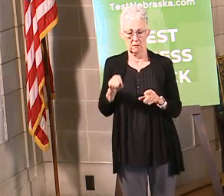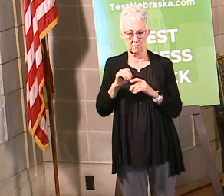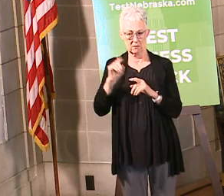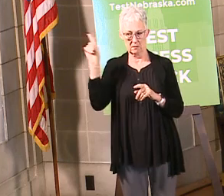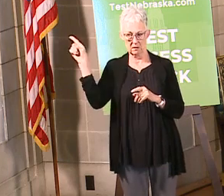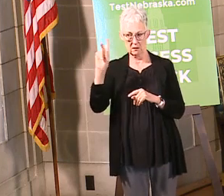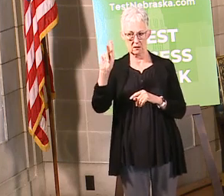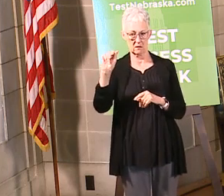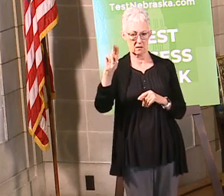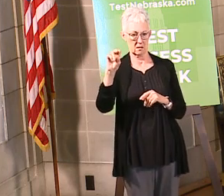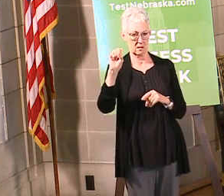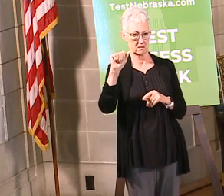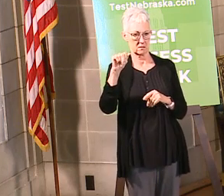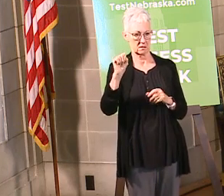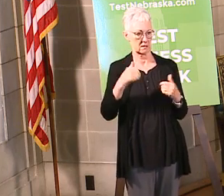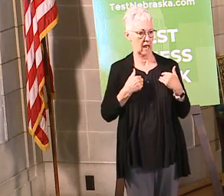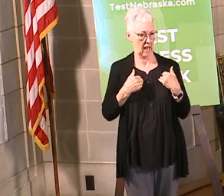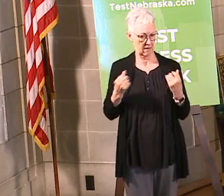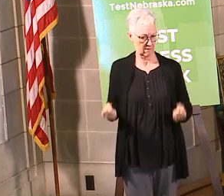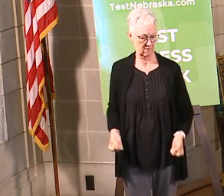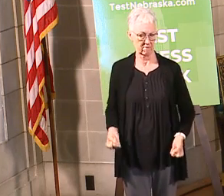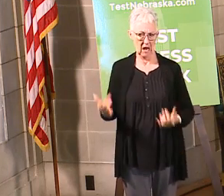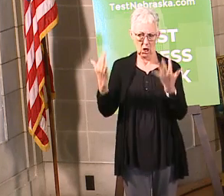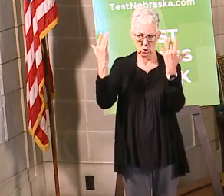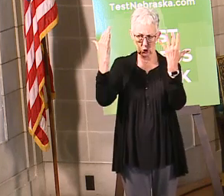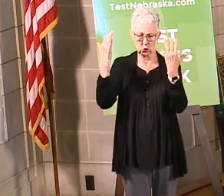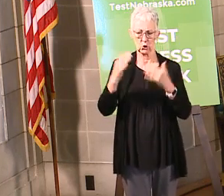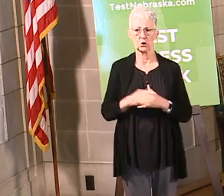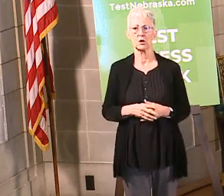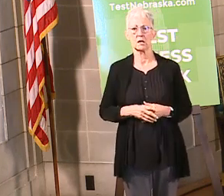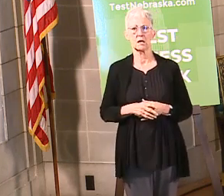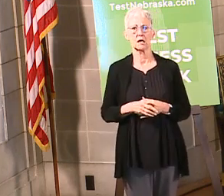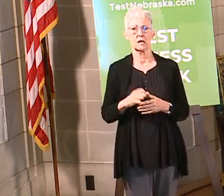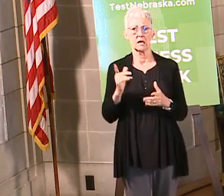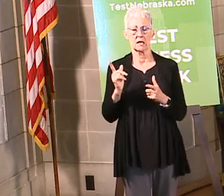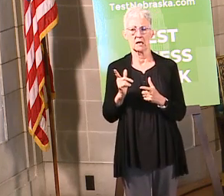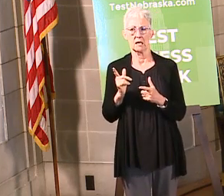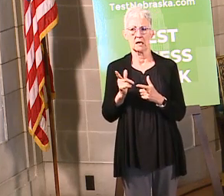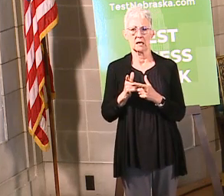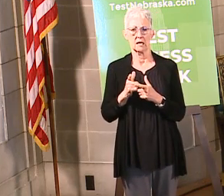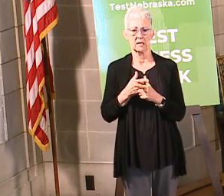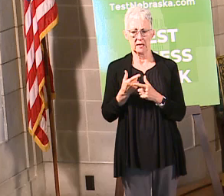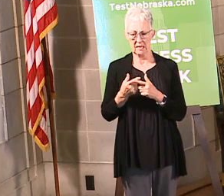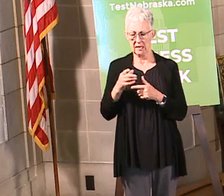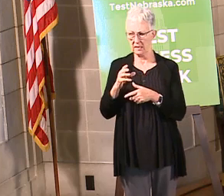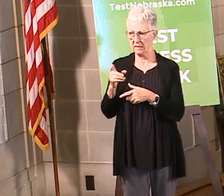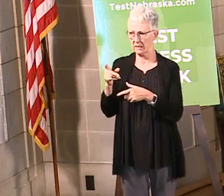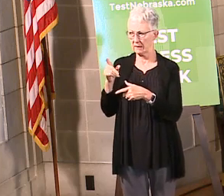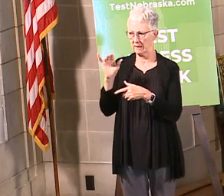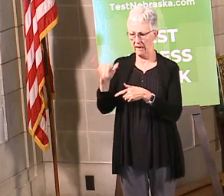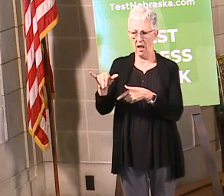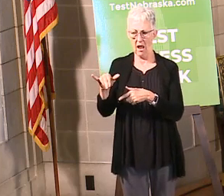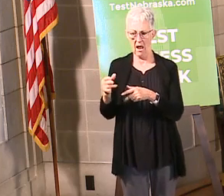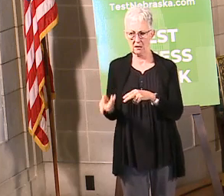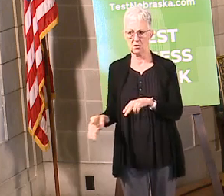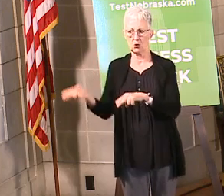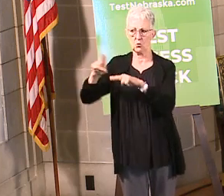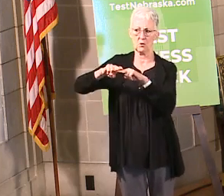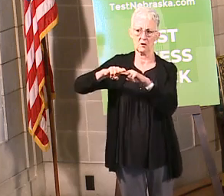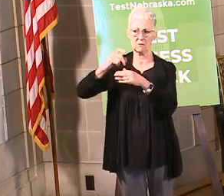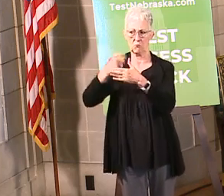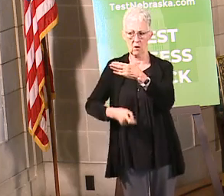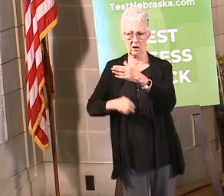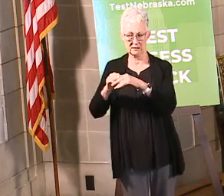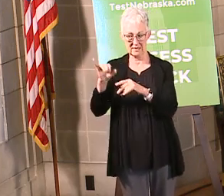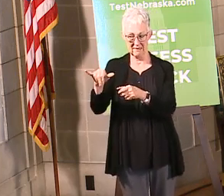Agriculture to start an investigation with regard to the practices and how the pricing was being set for box